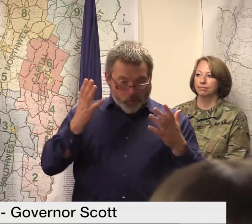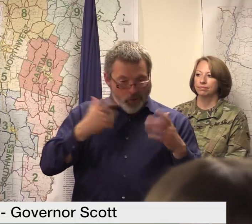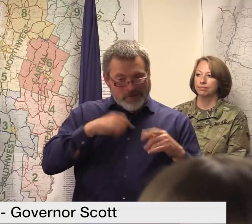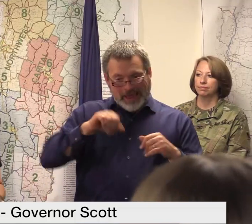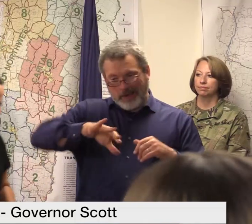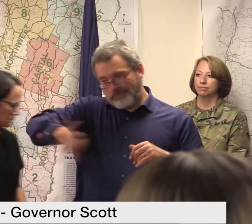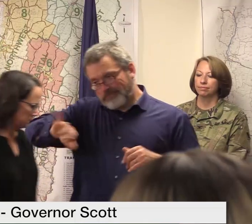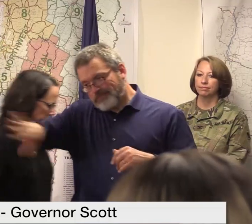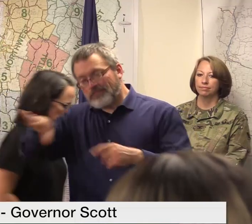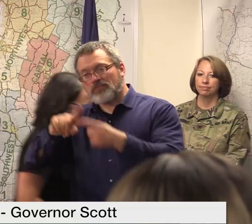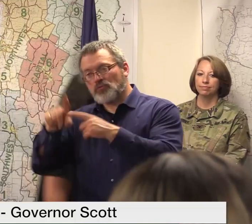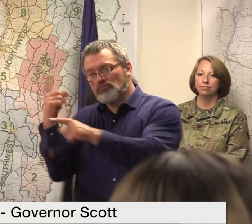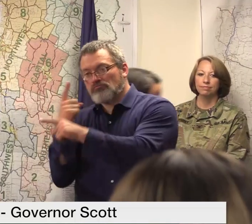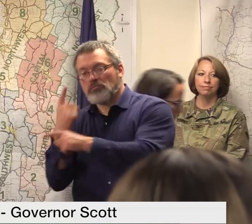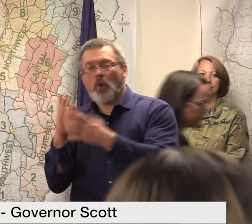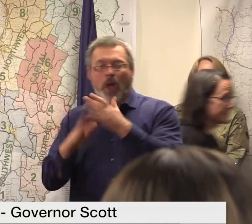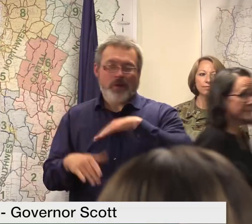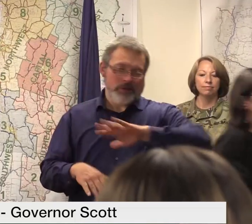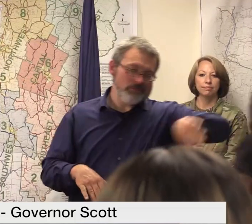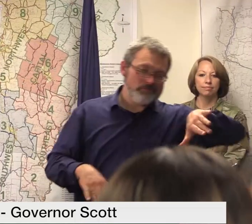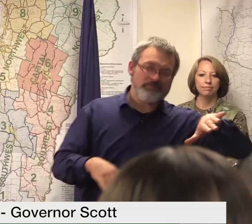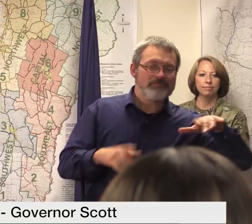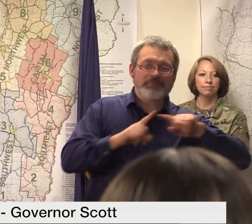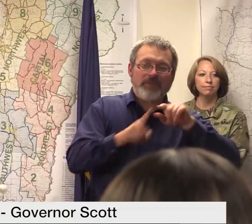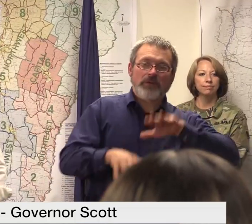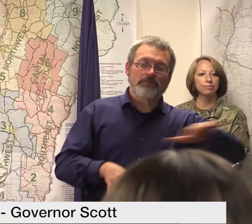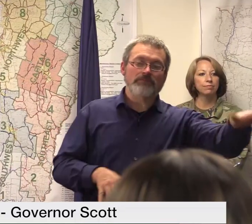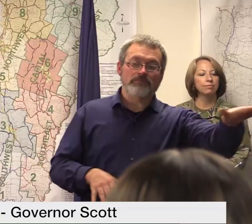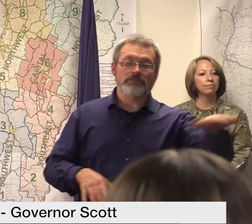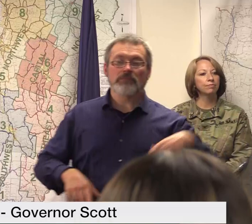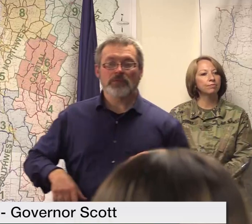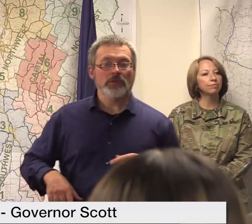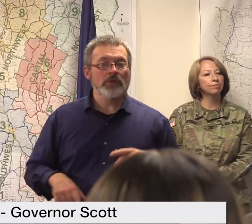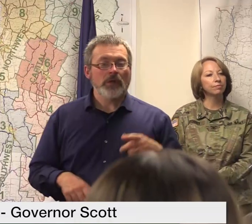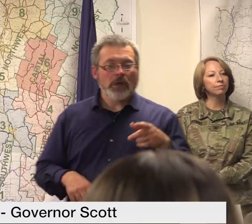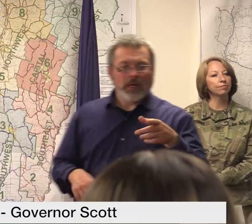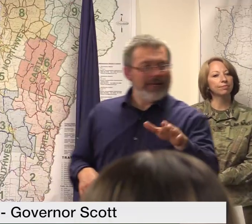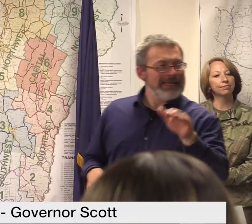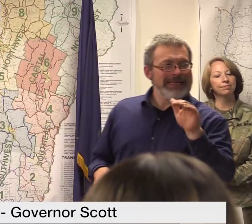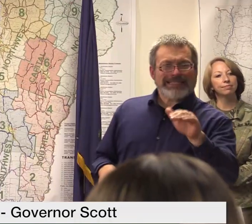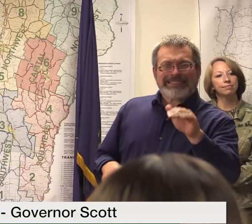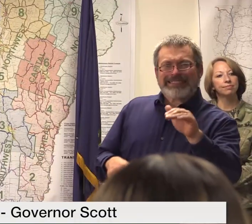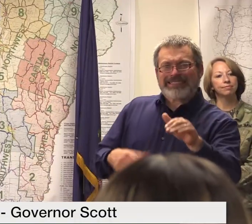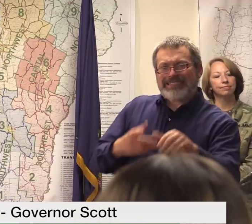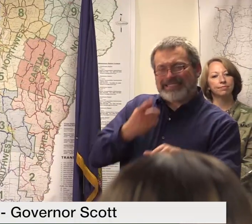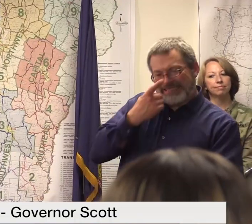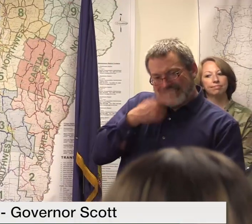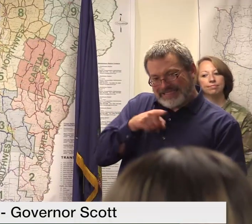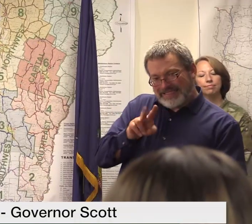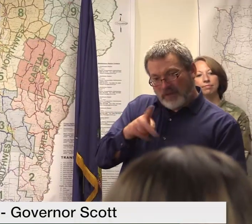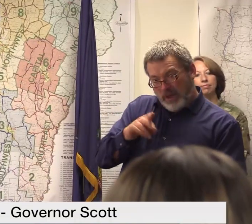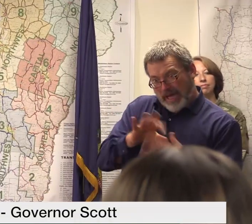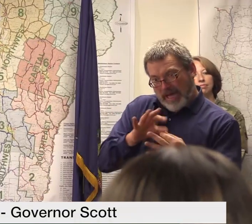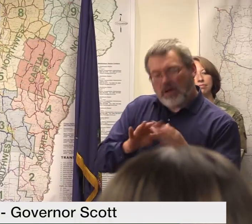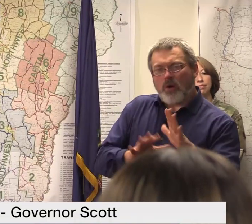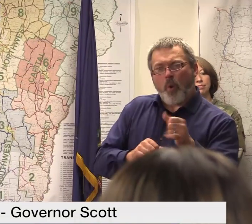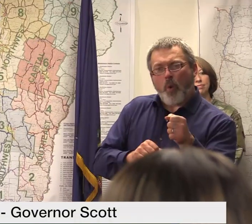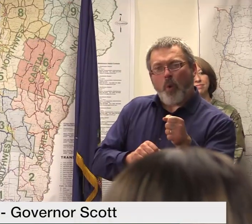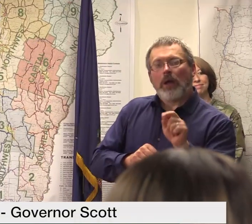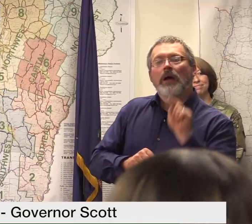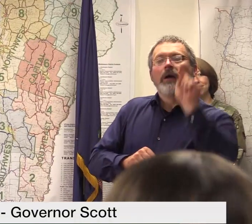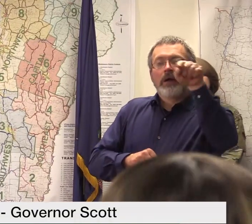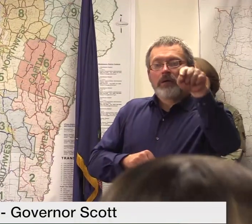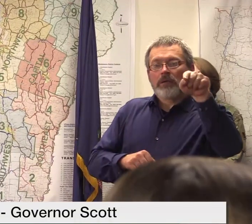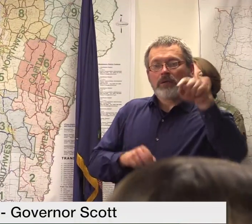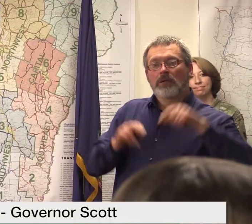i think we have two people on the line we'll start with chris roy newport daily